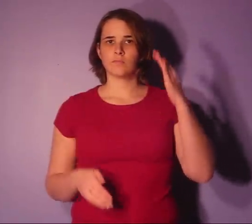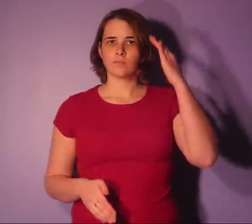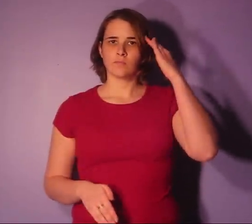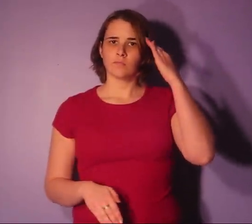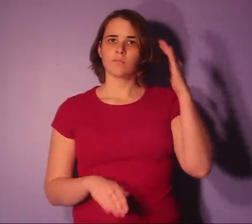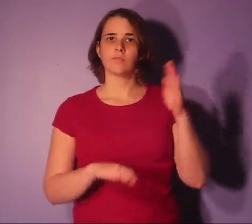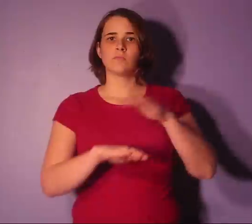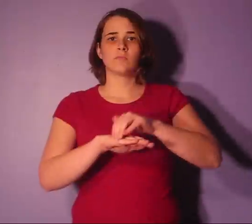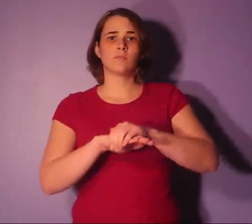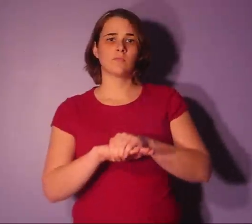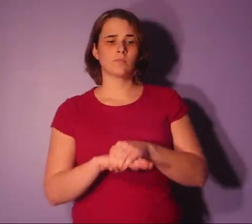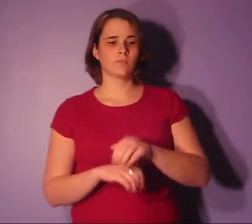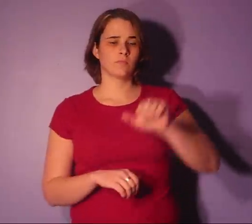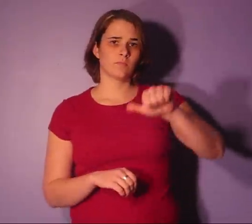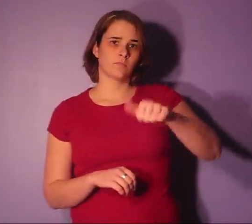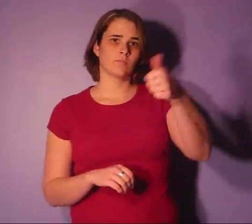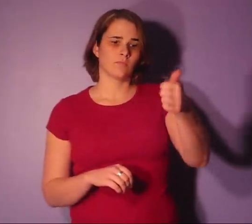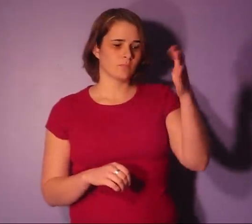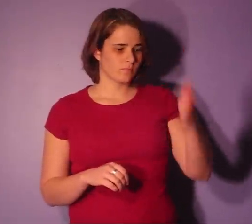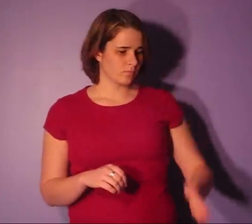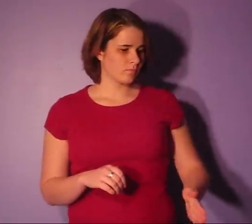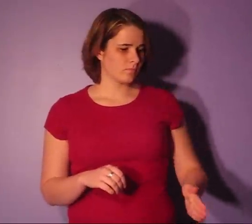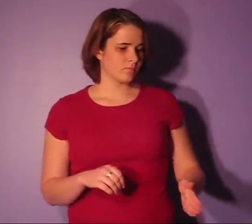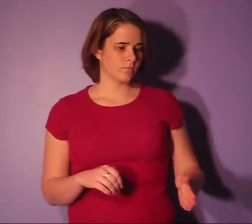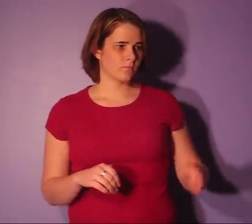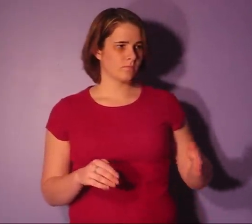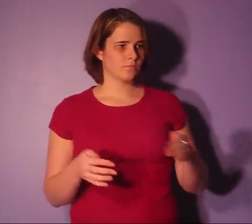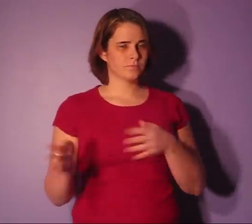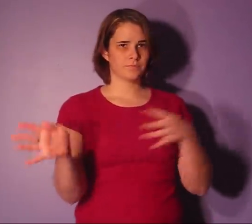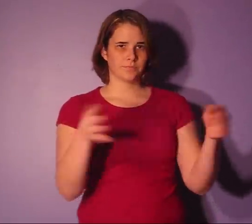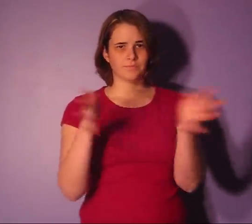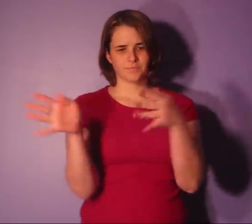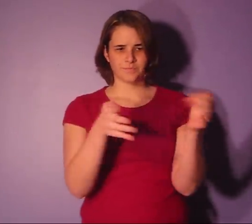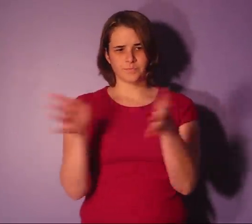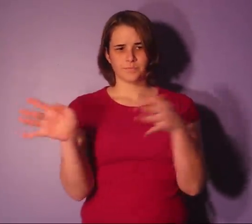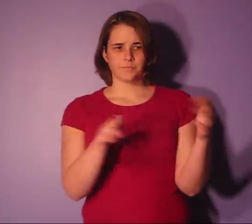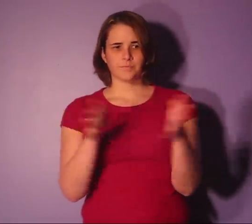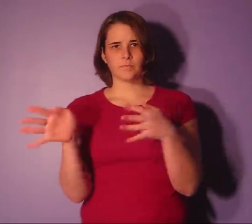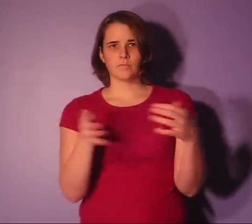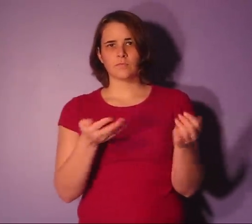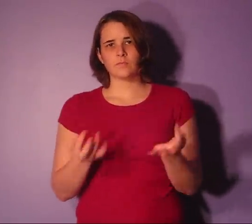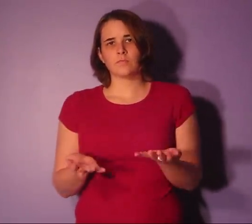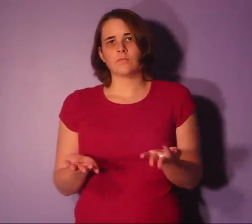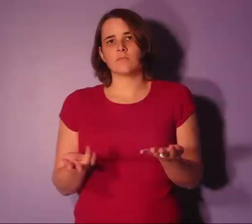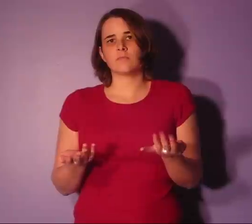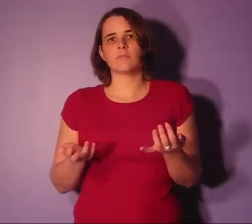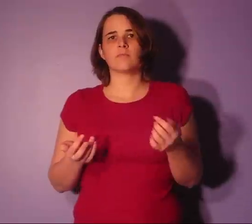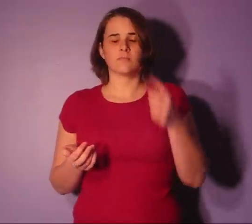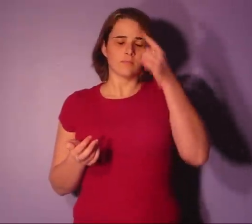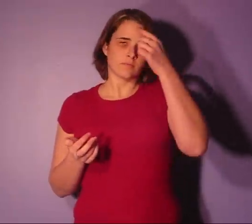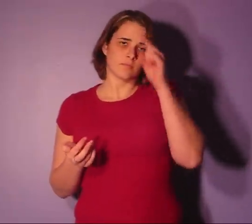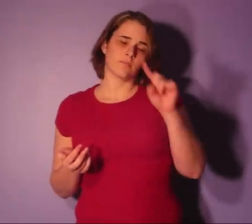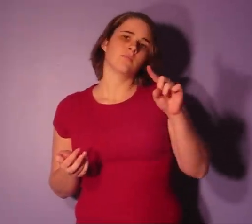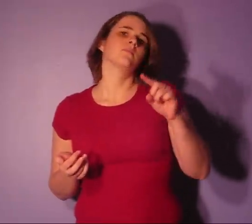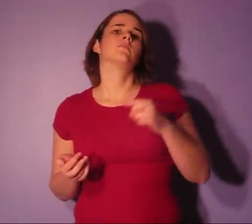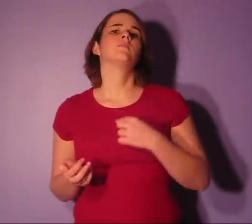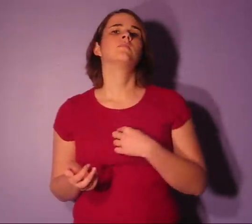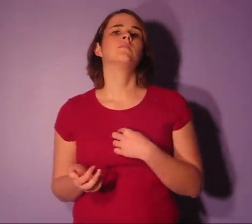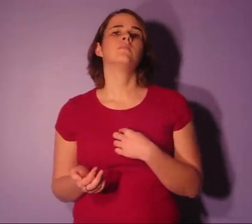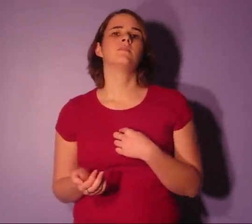knowing on the other side The storm that waits for me